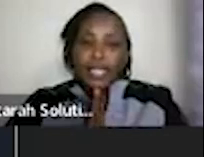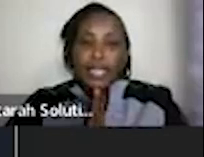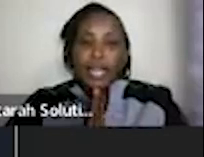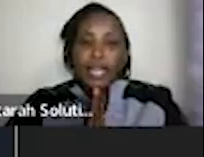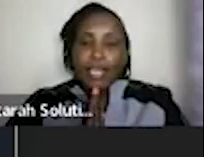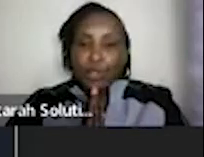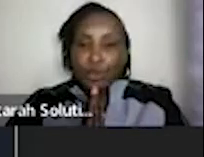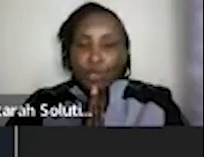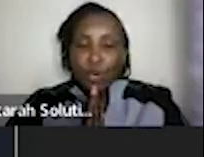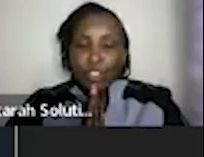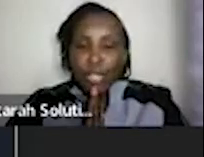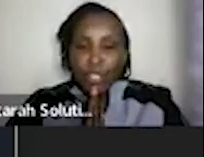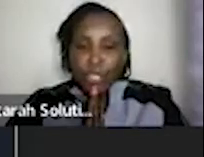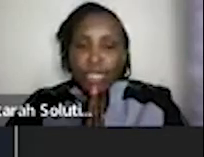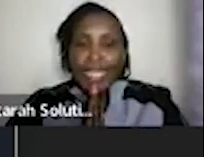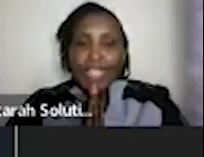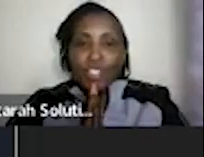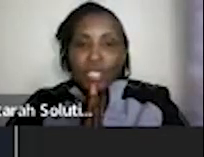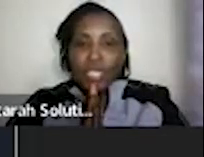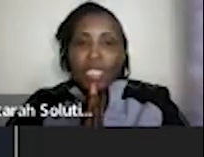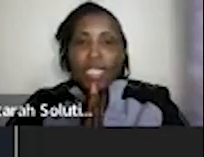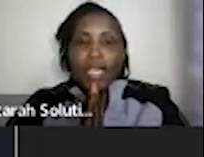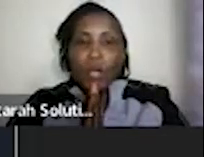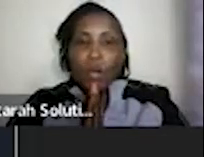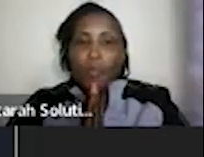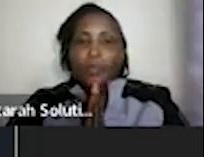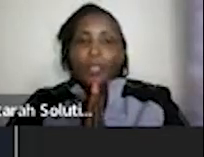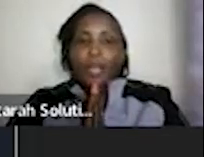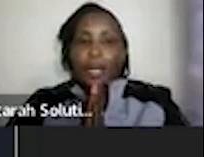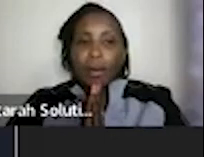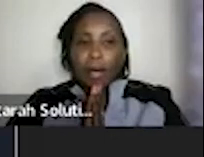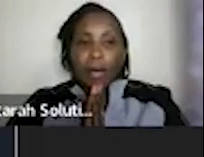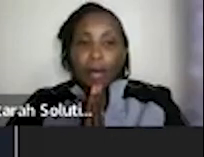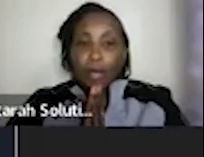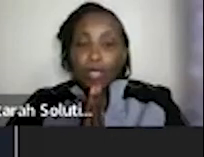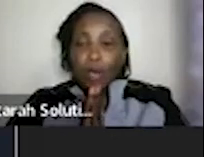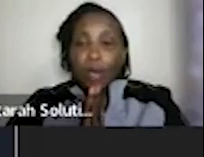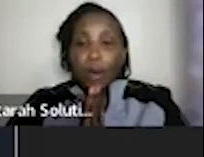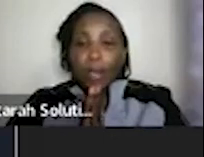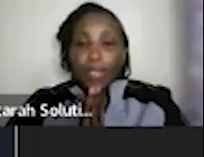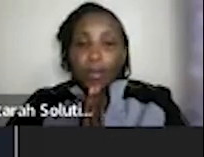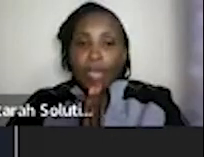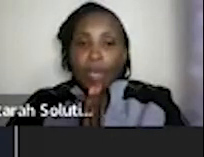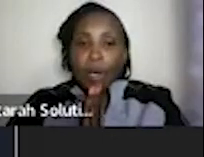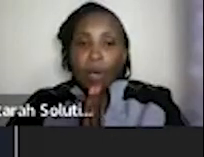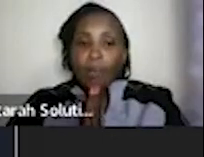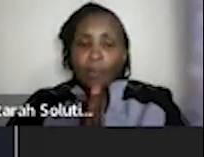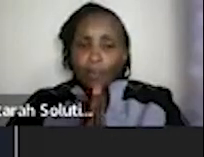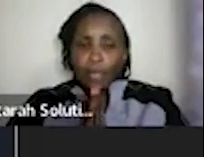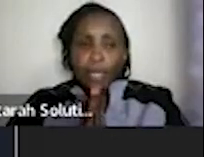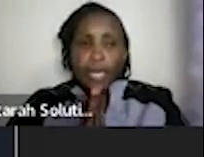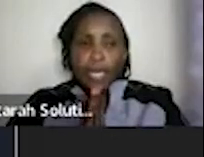discussing the issues or challenges and intrigues in the legal uh grounds on matters medical